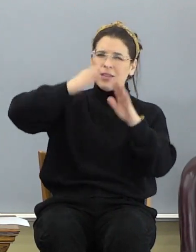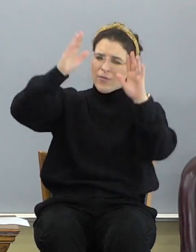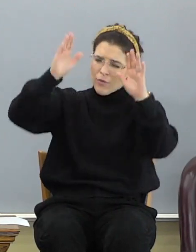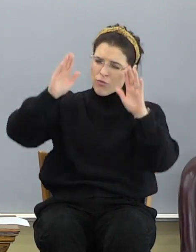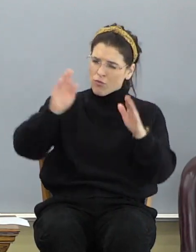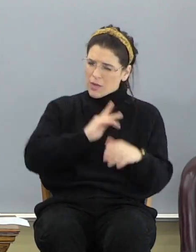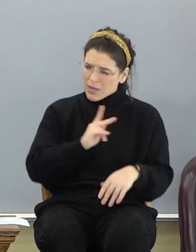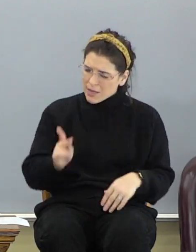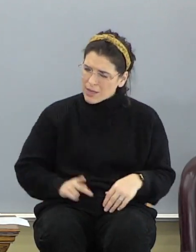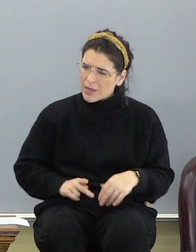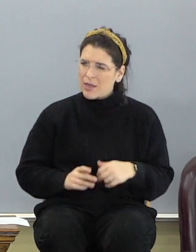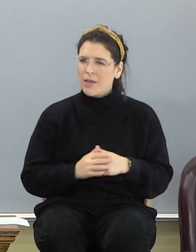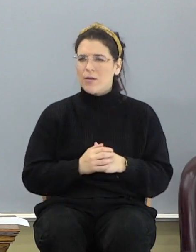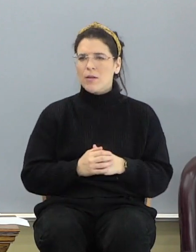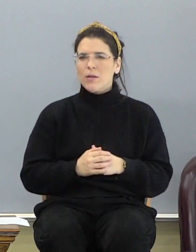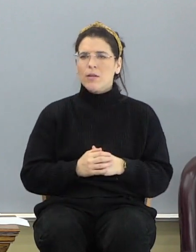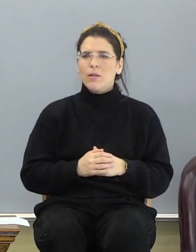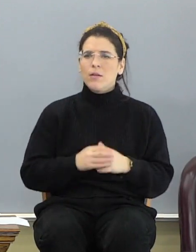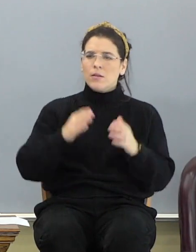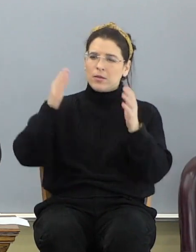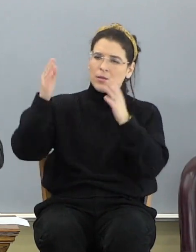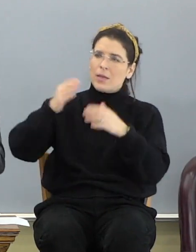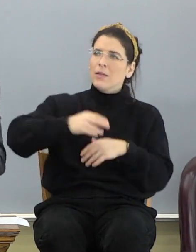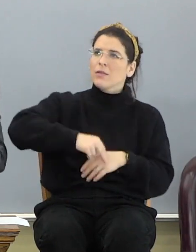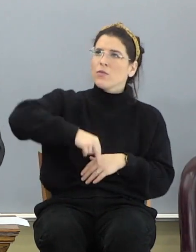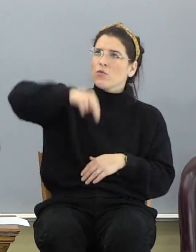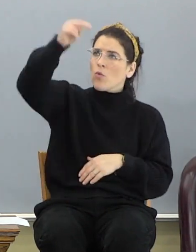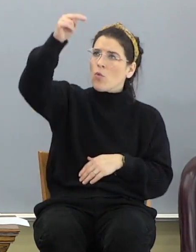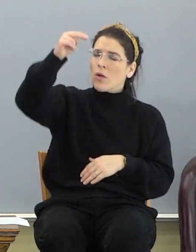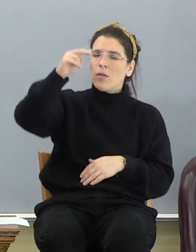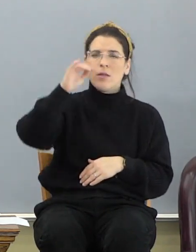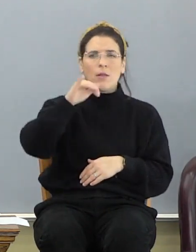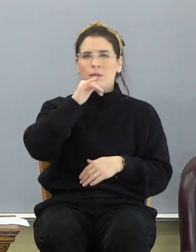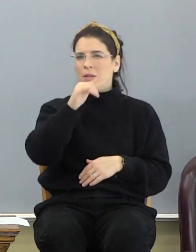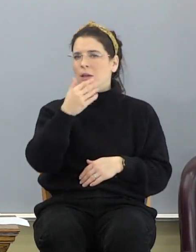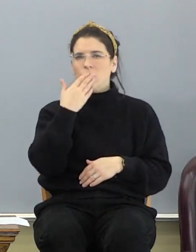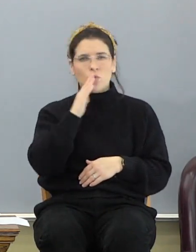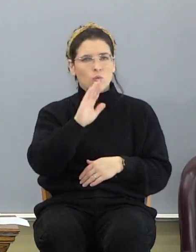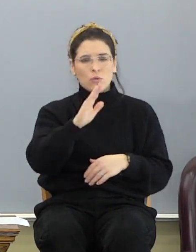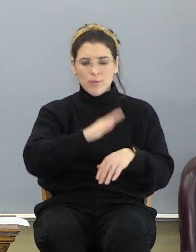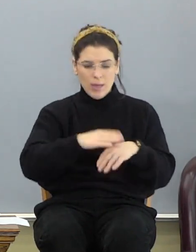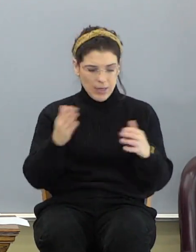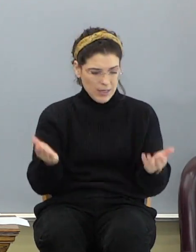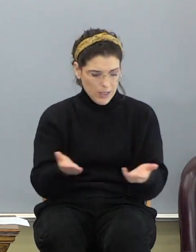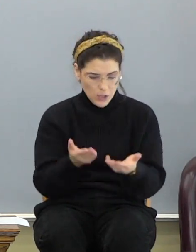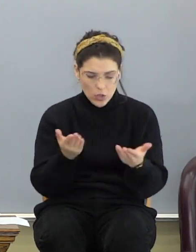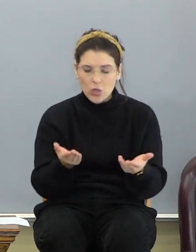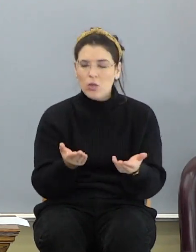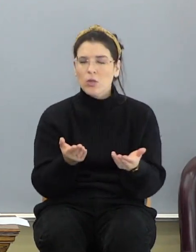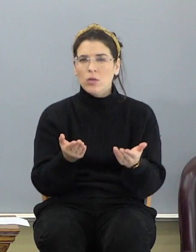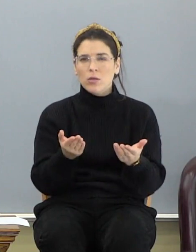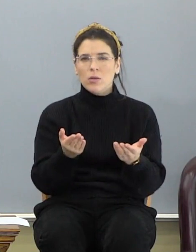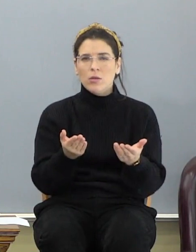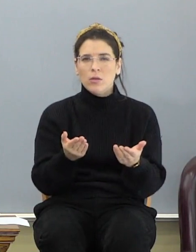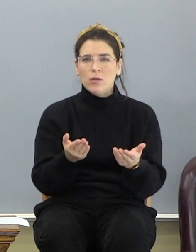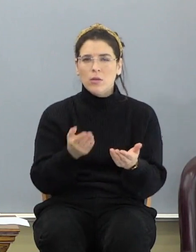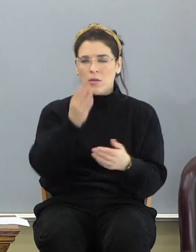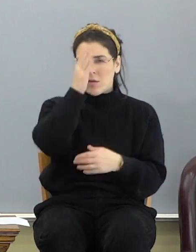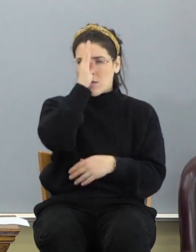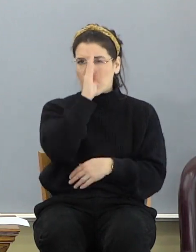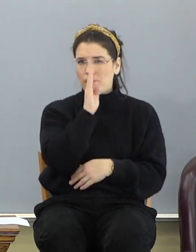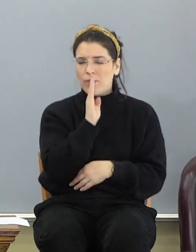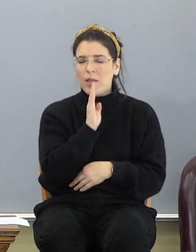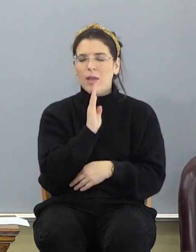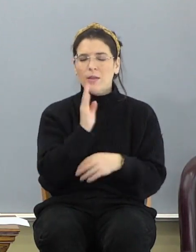Where is the city of the great king? It's on the sides of the north. Now that's not Jerusalem on the earth because God's